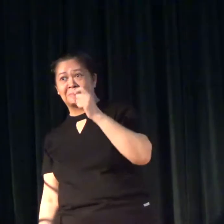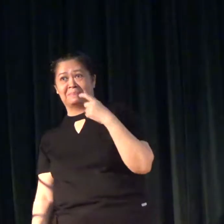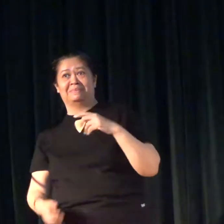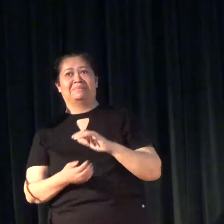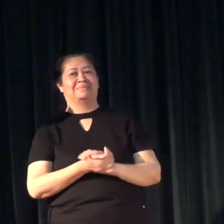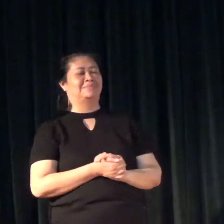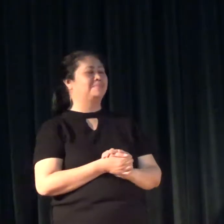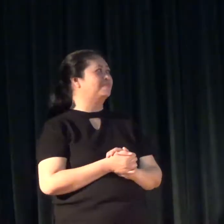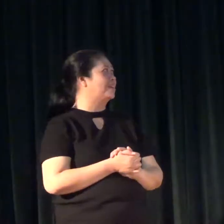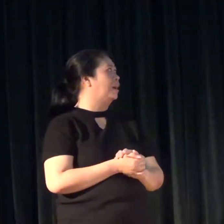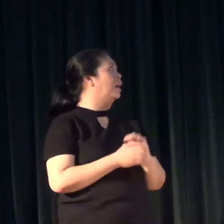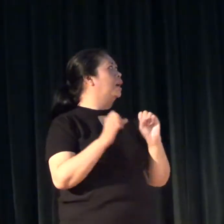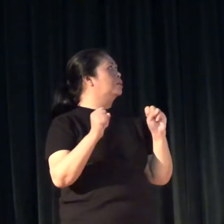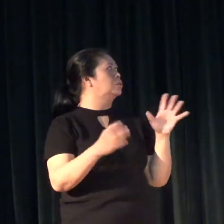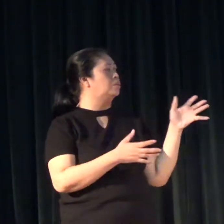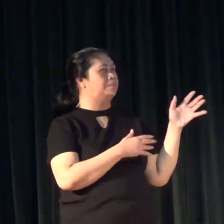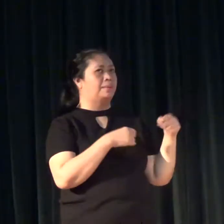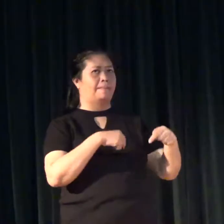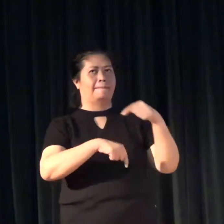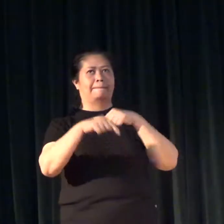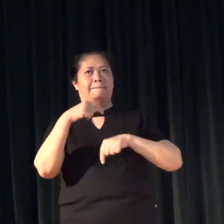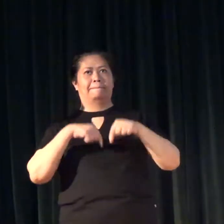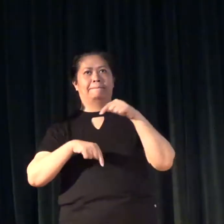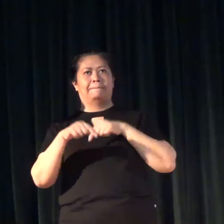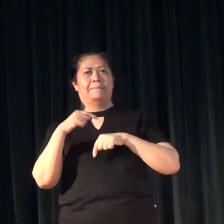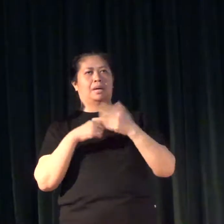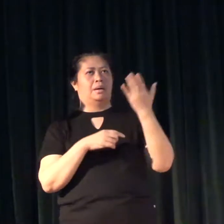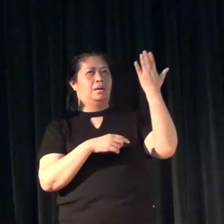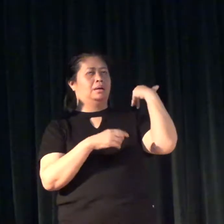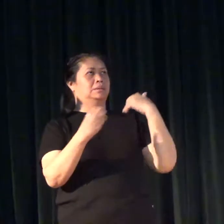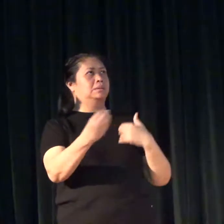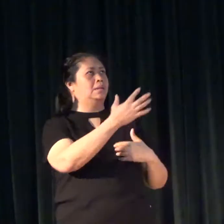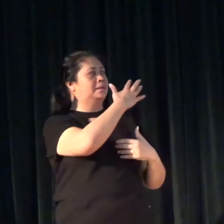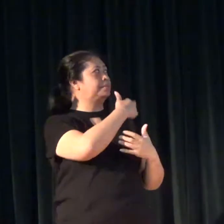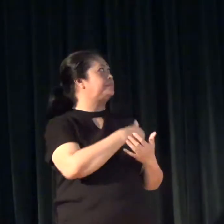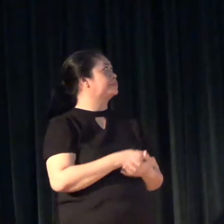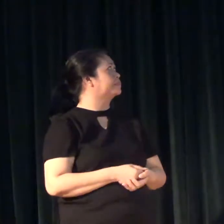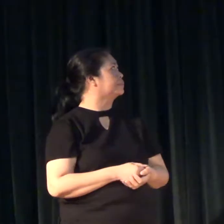Okay? So let me go back now to the previous slide.